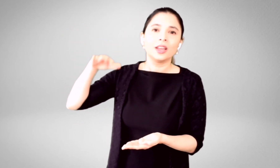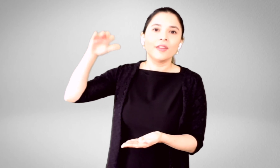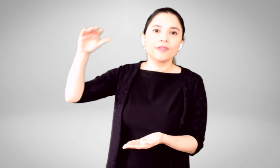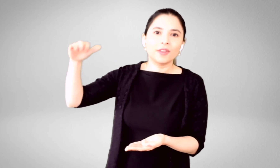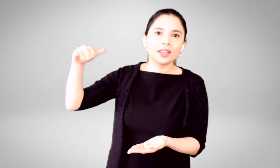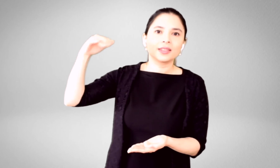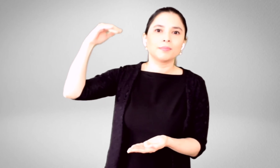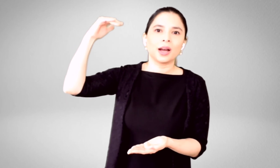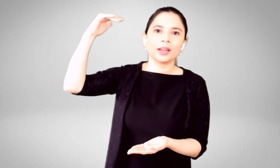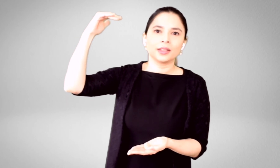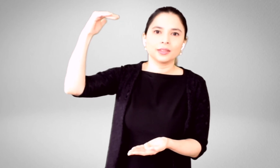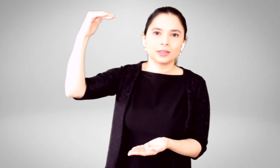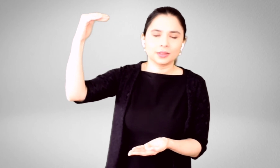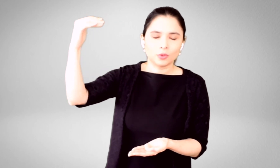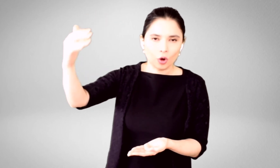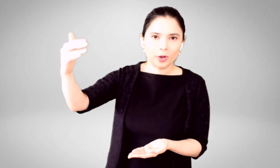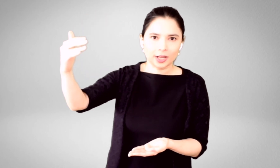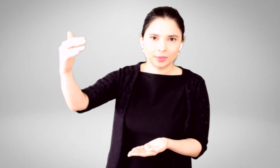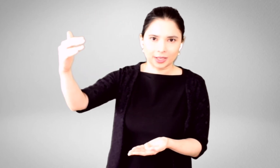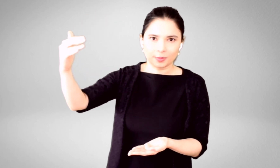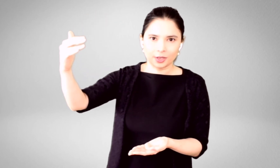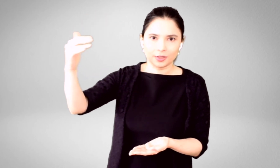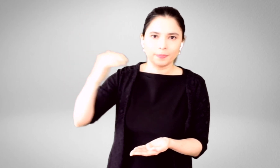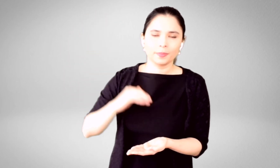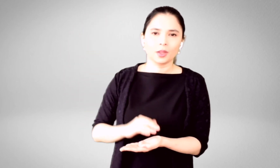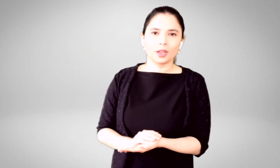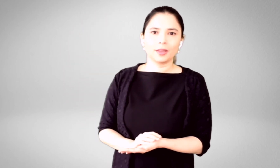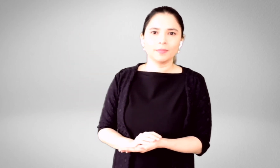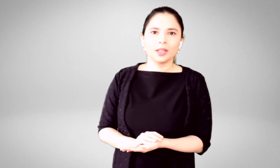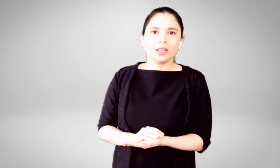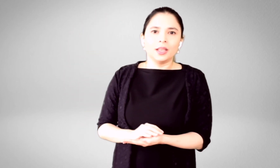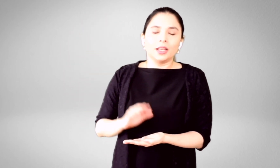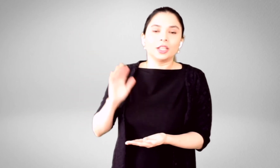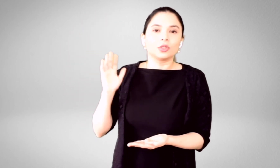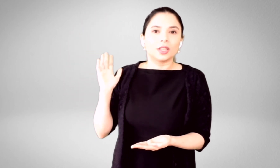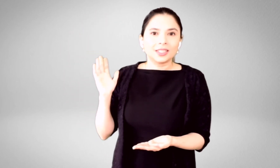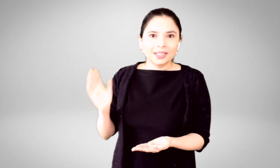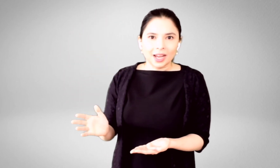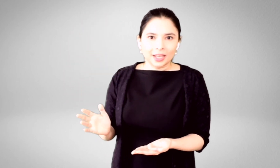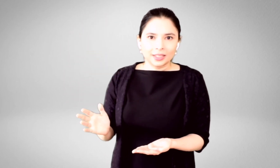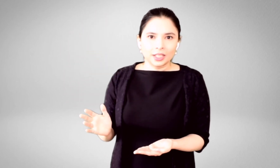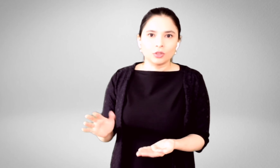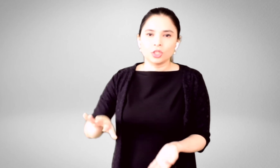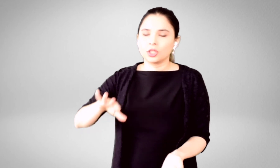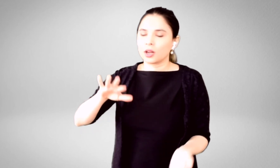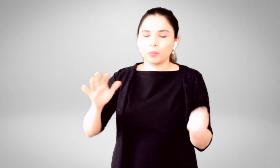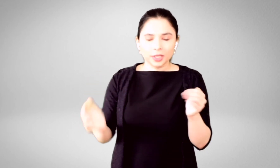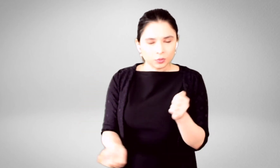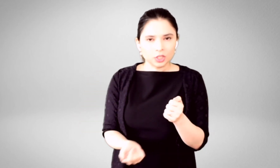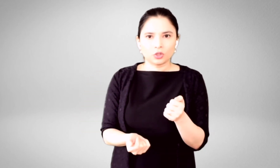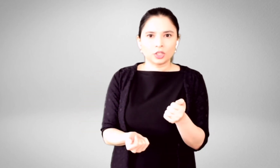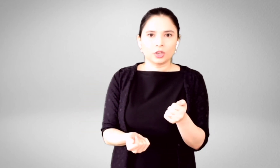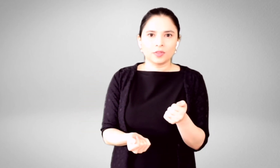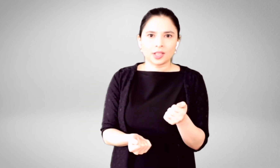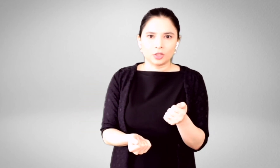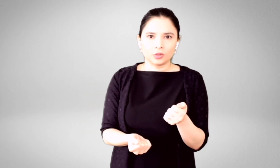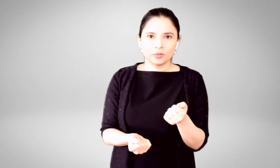faced by corporate income taxpayers. In 2009, Indonesia did a complete restructuring of the schedule.